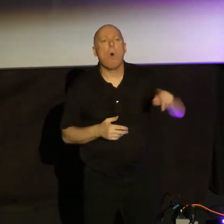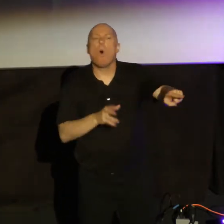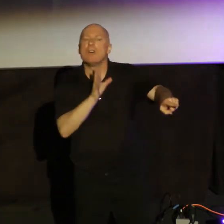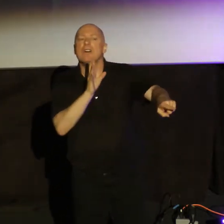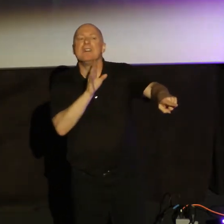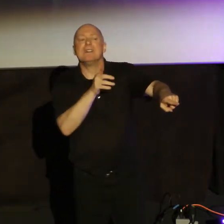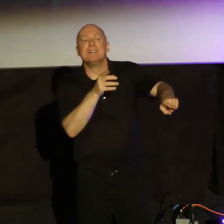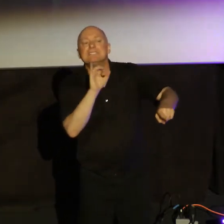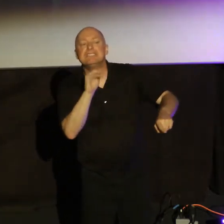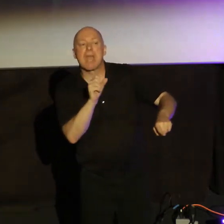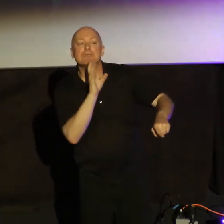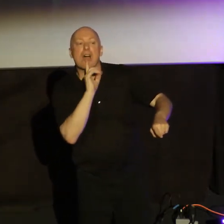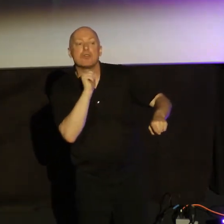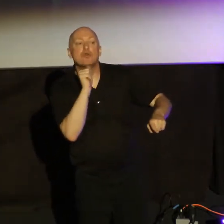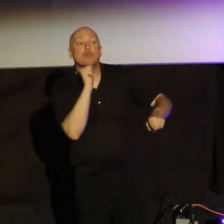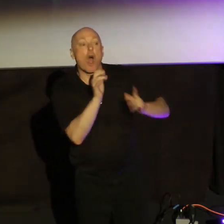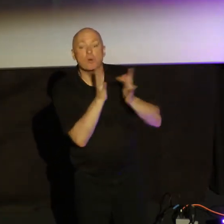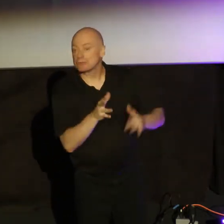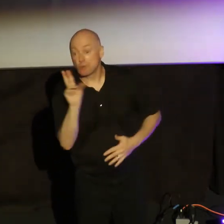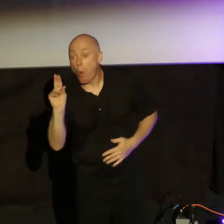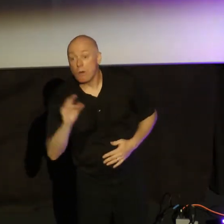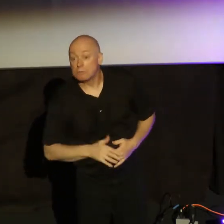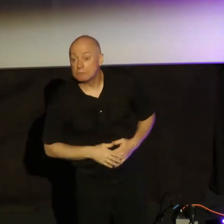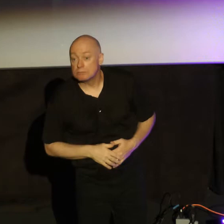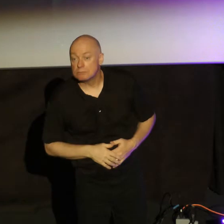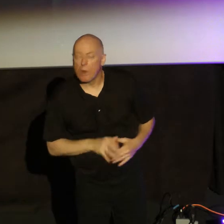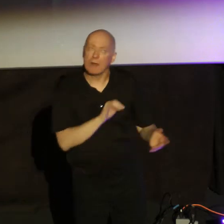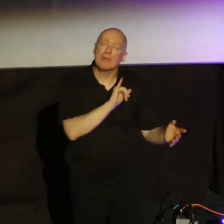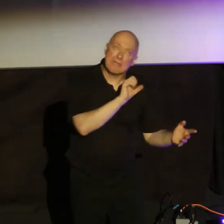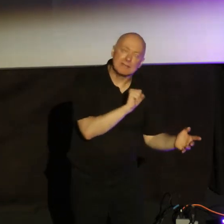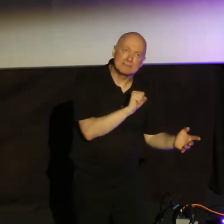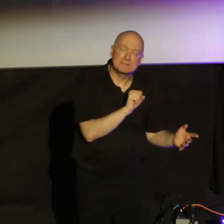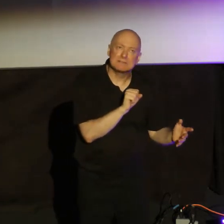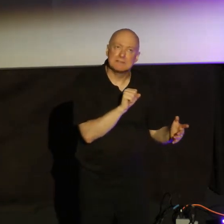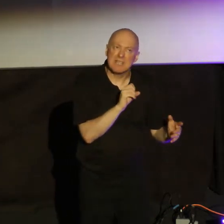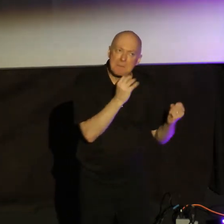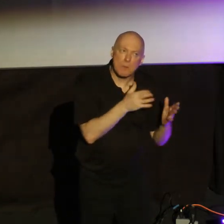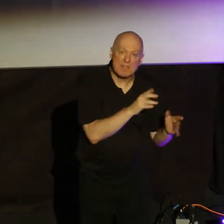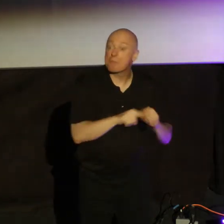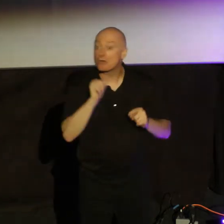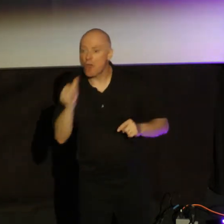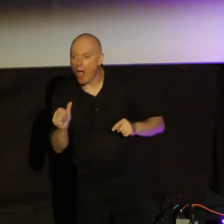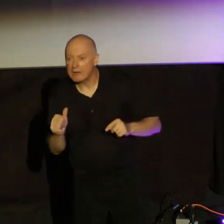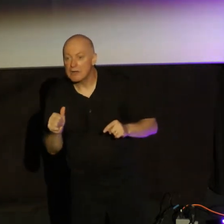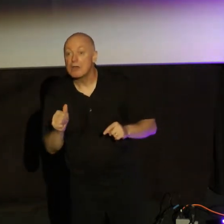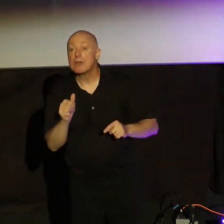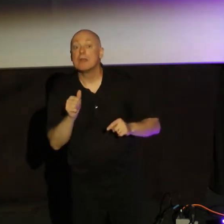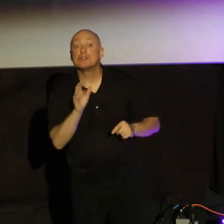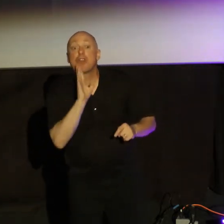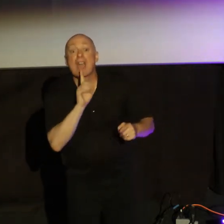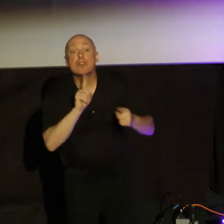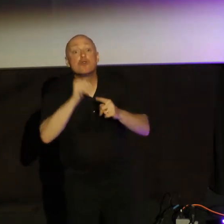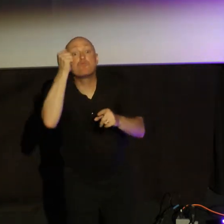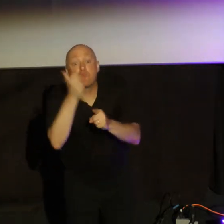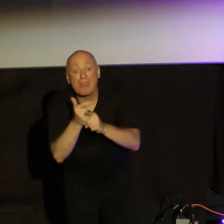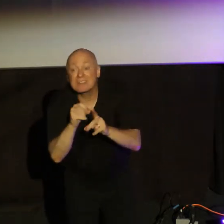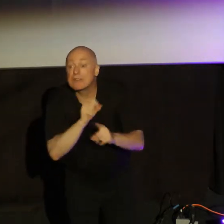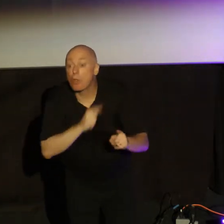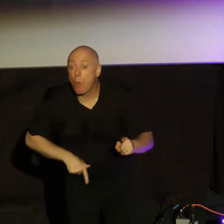this passage. It's not. I mean, it is in many ways, but it's not. It's for the brothers. And he says, look, many